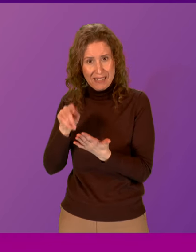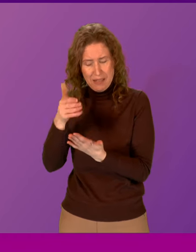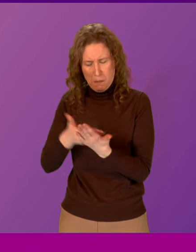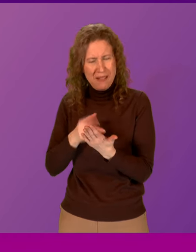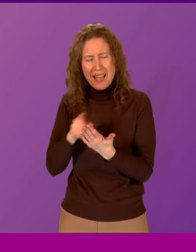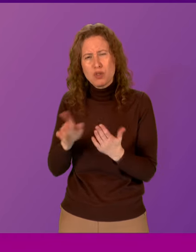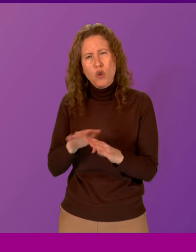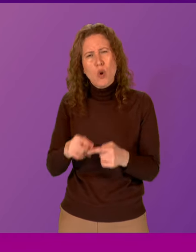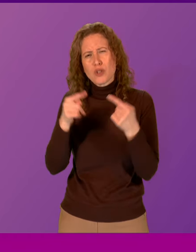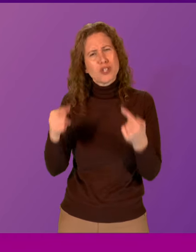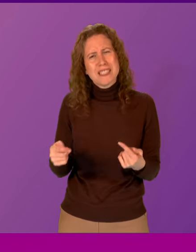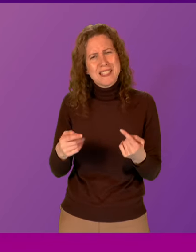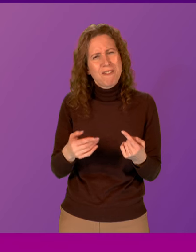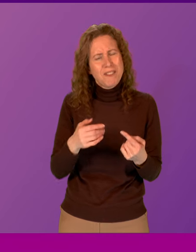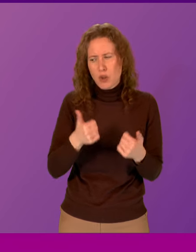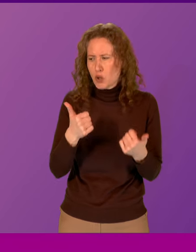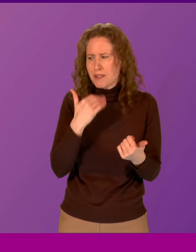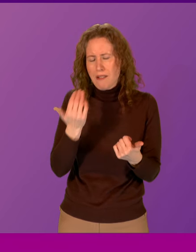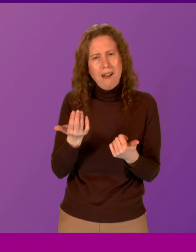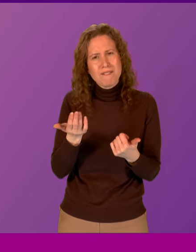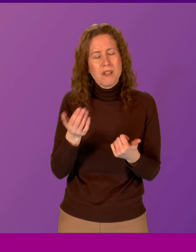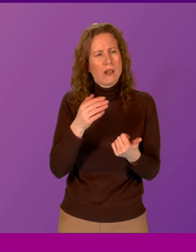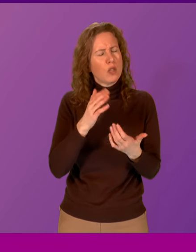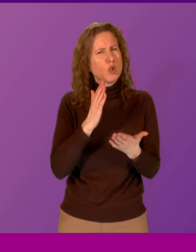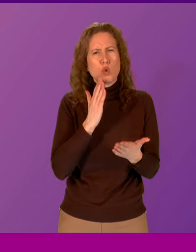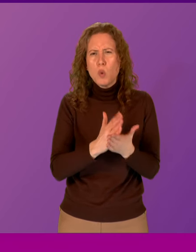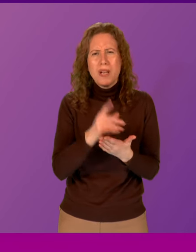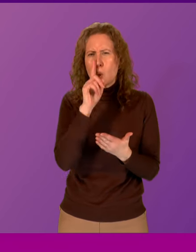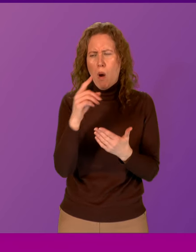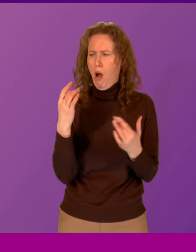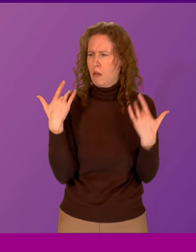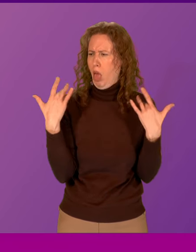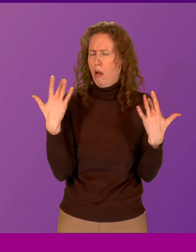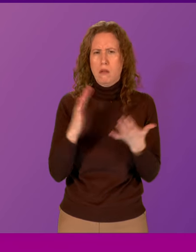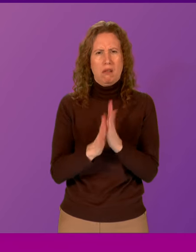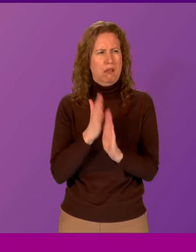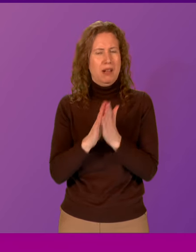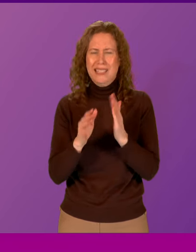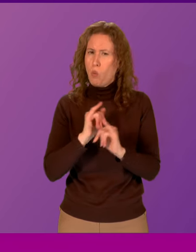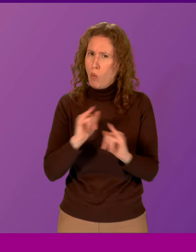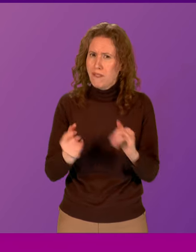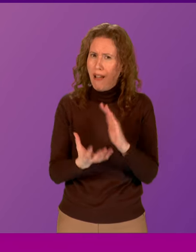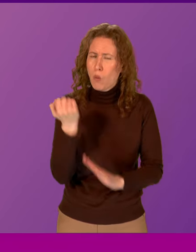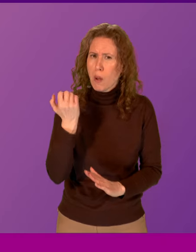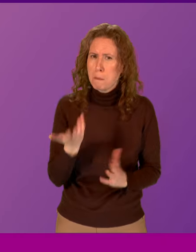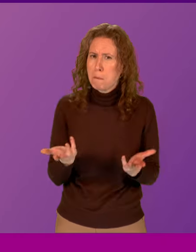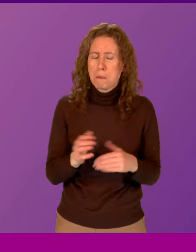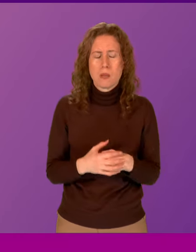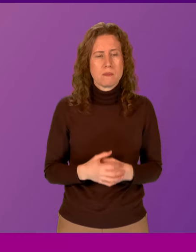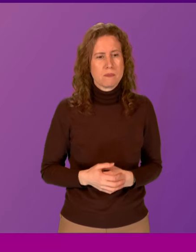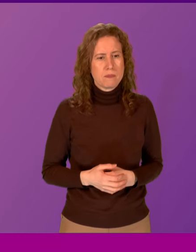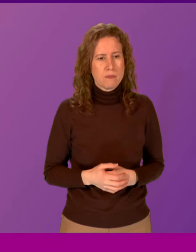custody disposal. Ministers surely cannot wash their hands of this tragic outcome. First Minister.